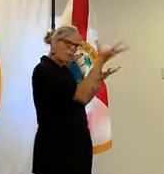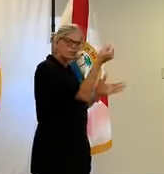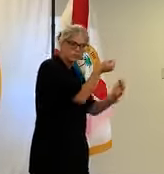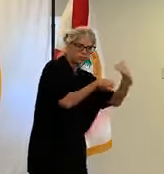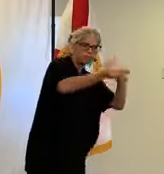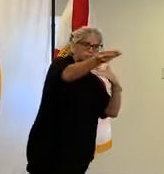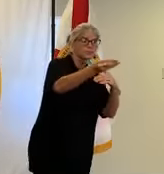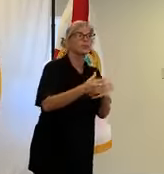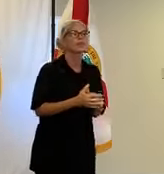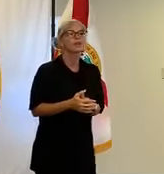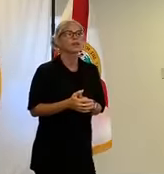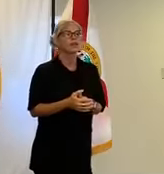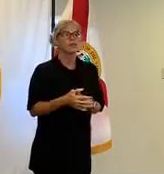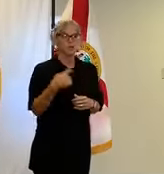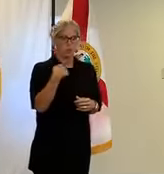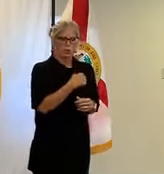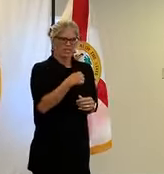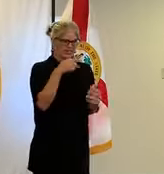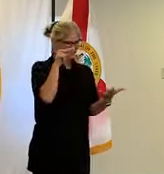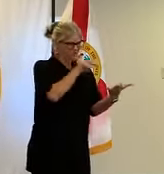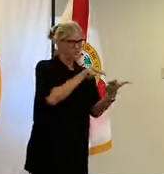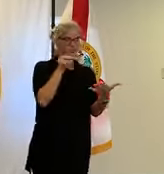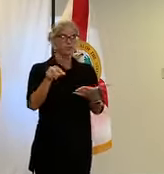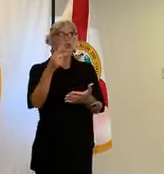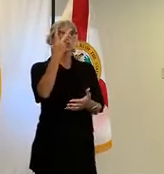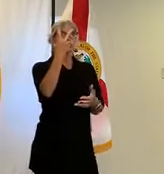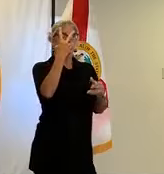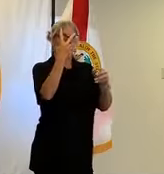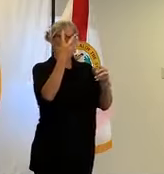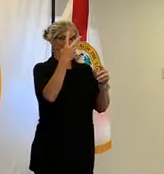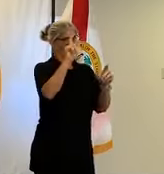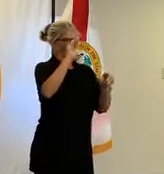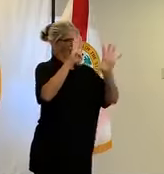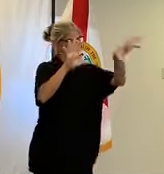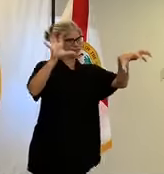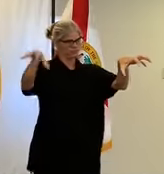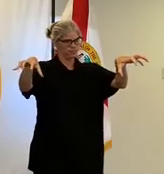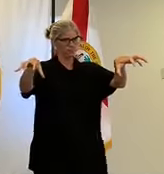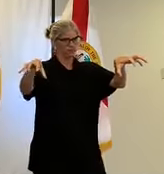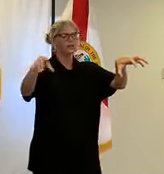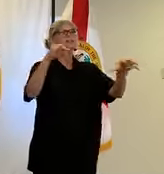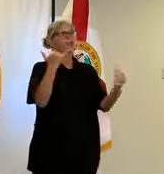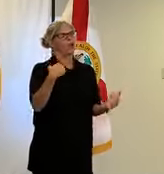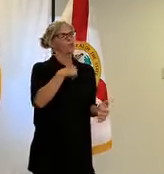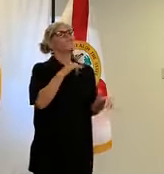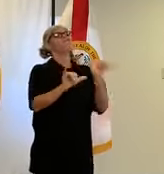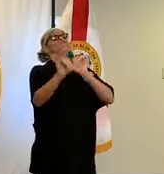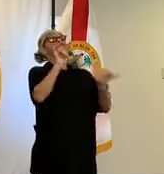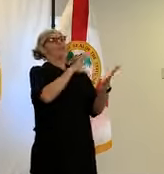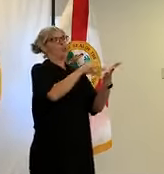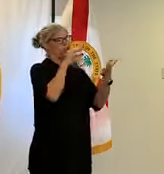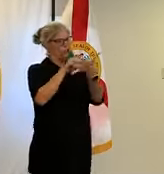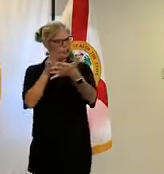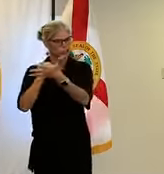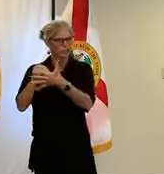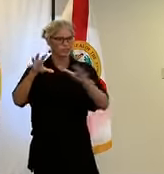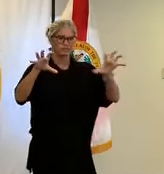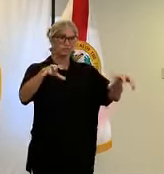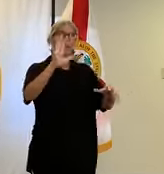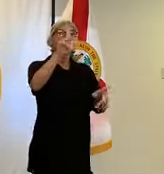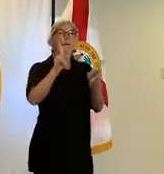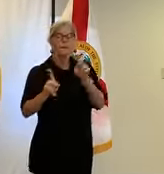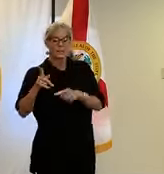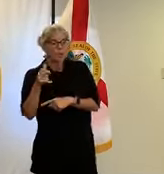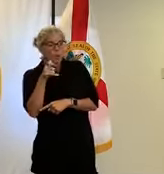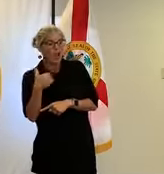calling folks and it was a lesson learned on my part also is a lot of people on their cell phone has their cell phone